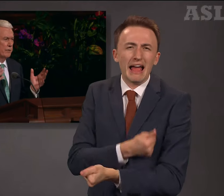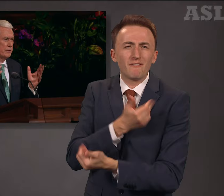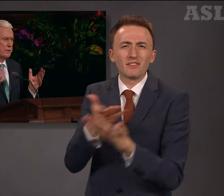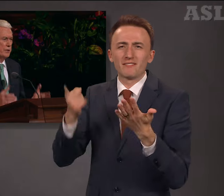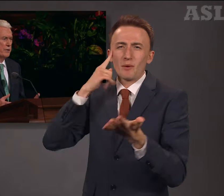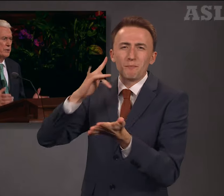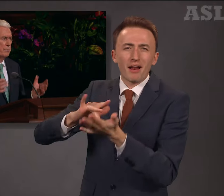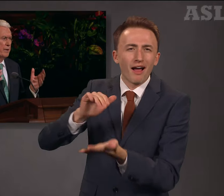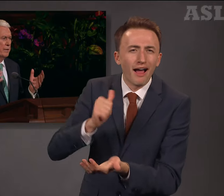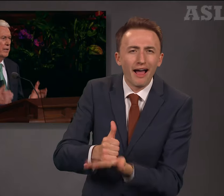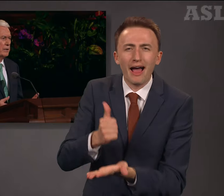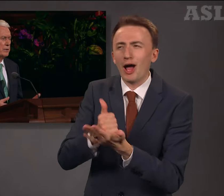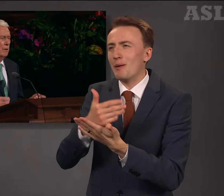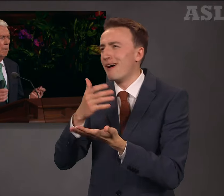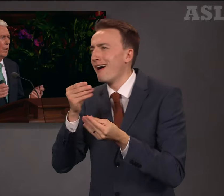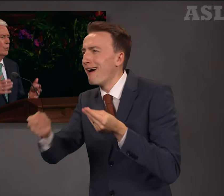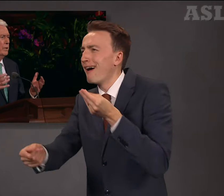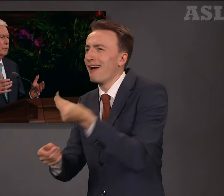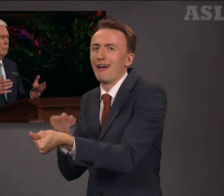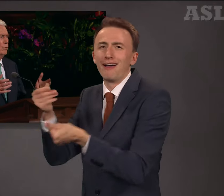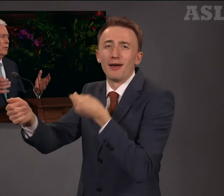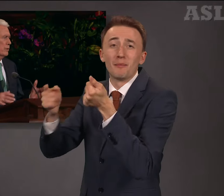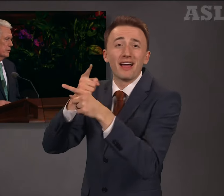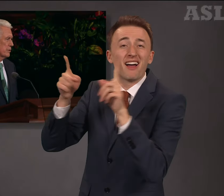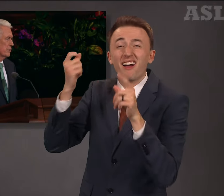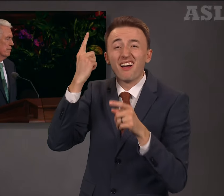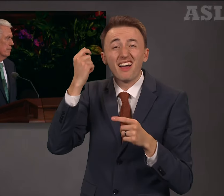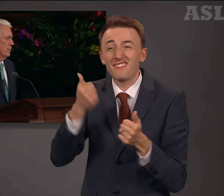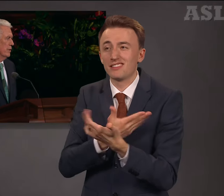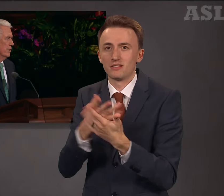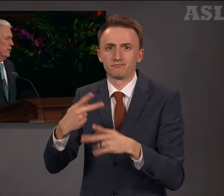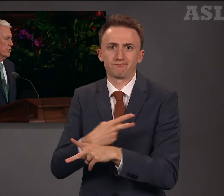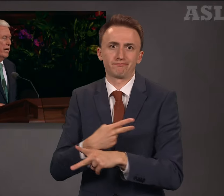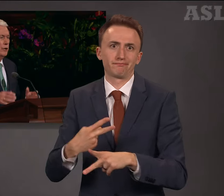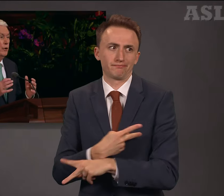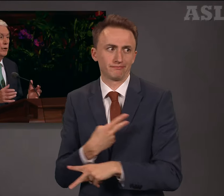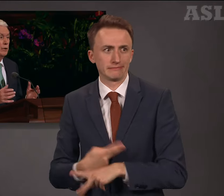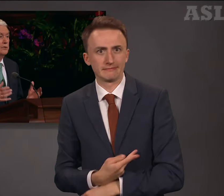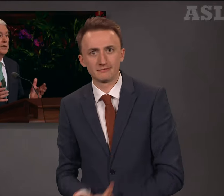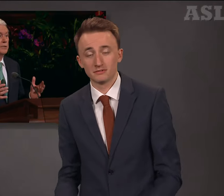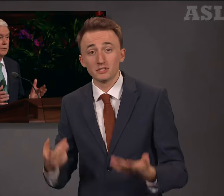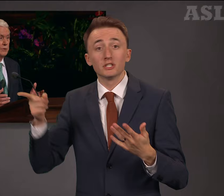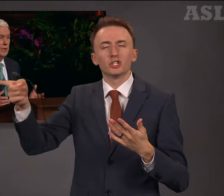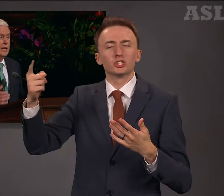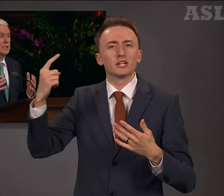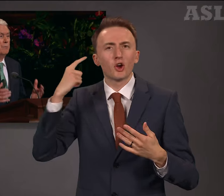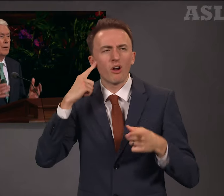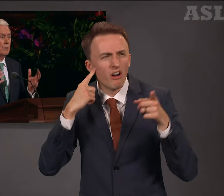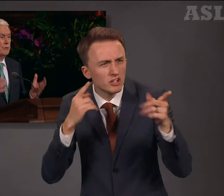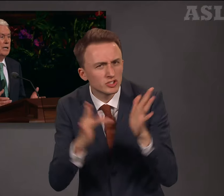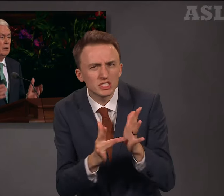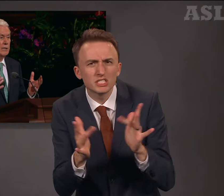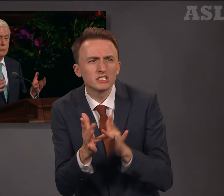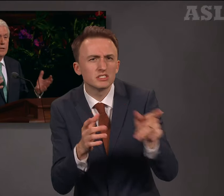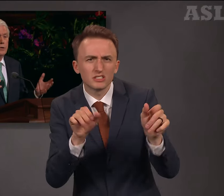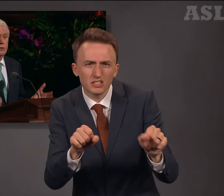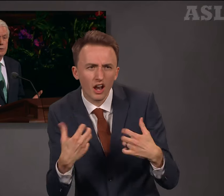physicians, but things only grew worse. She had heard of Jesus. His power to heal was well known.